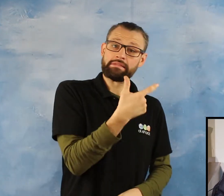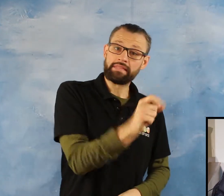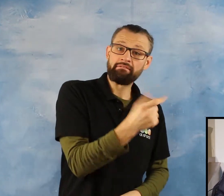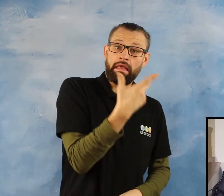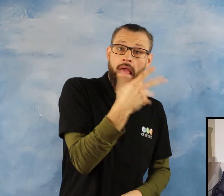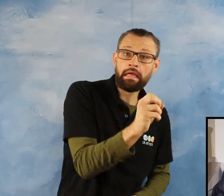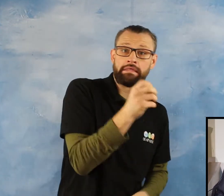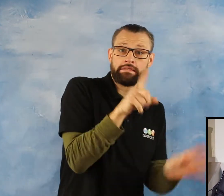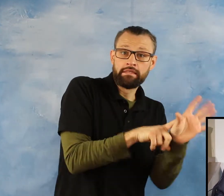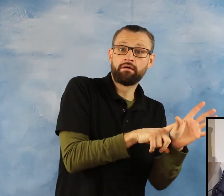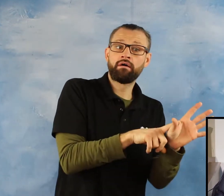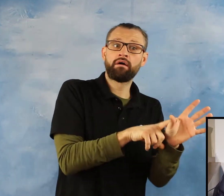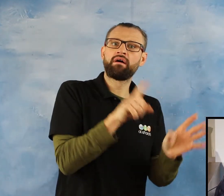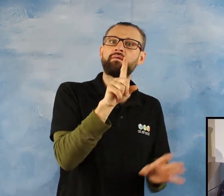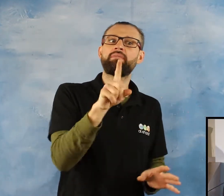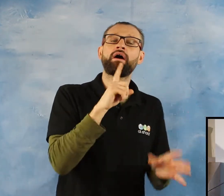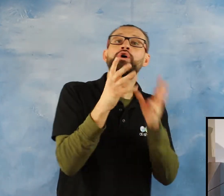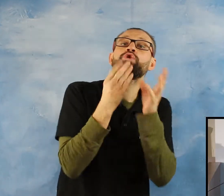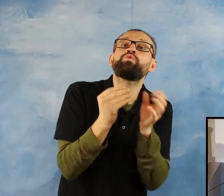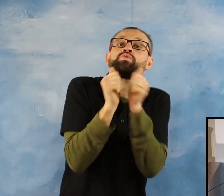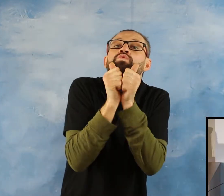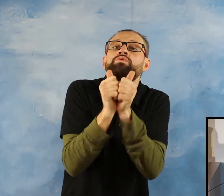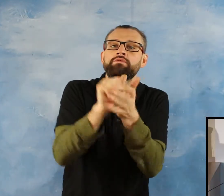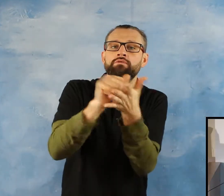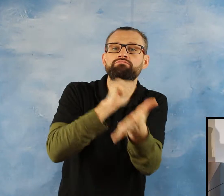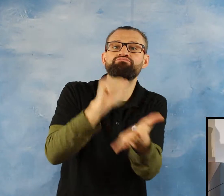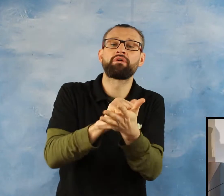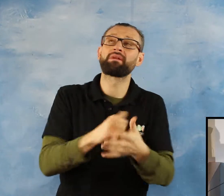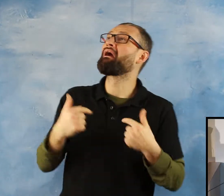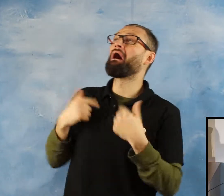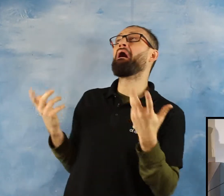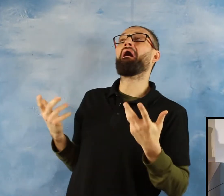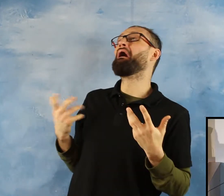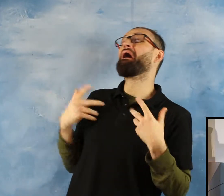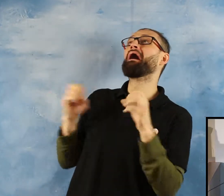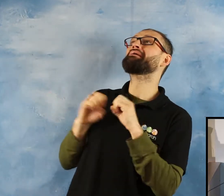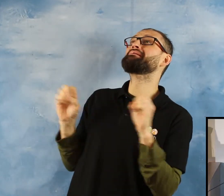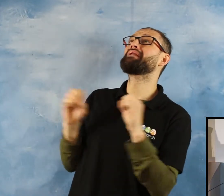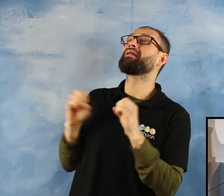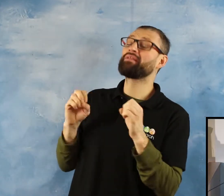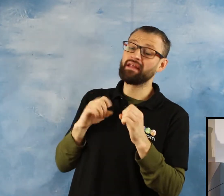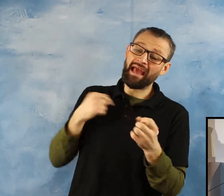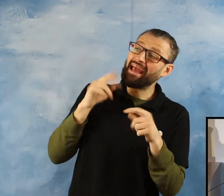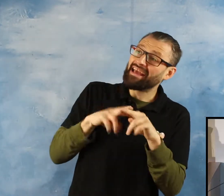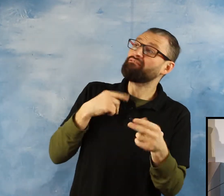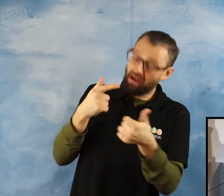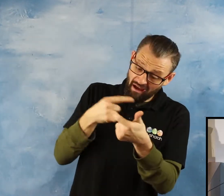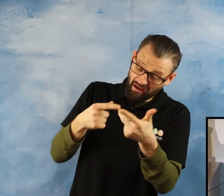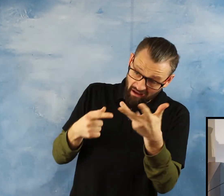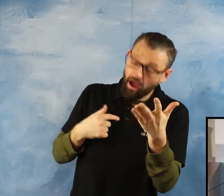properly use it. I did not do enough which will secure me salvation today from the punishment of Allah. We pray